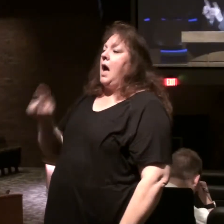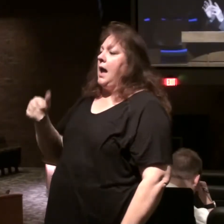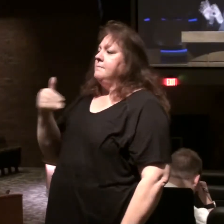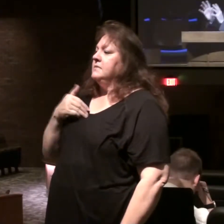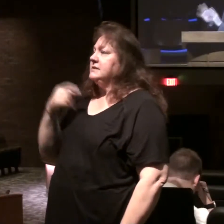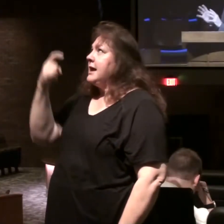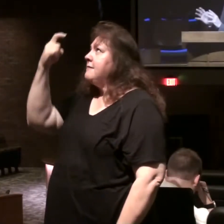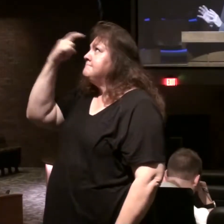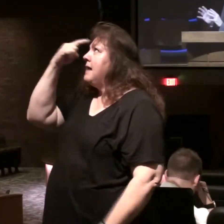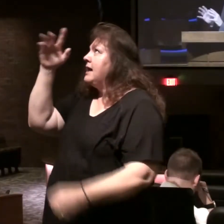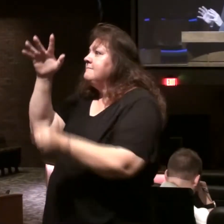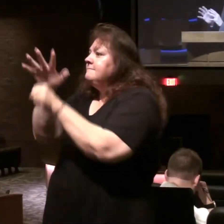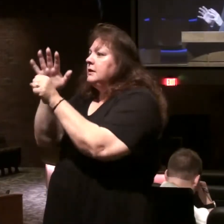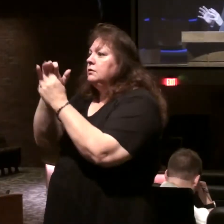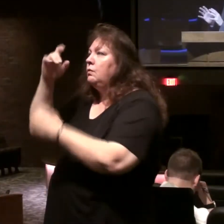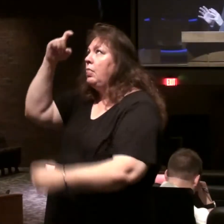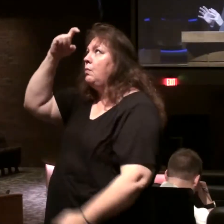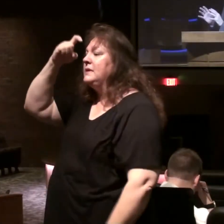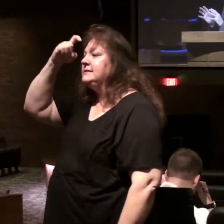have minds of wisdom